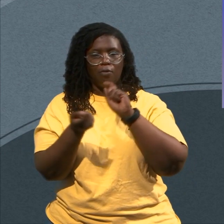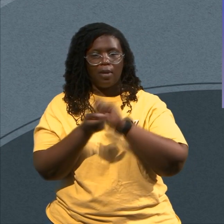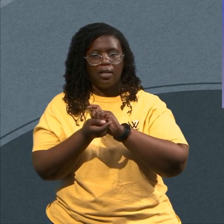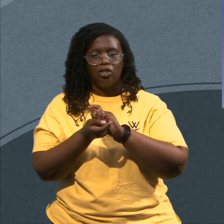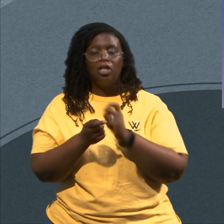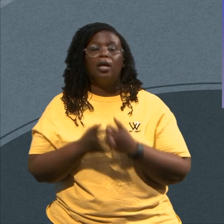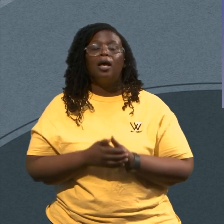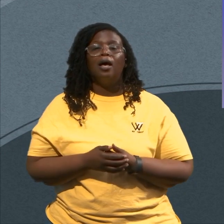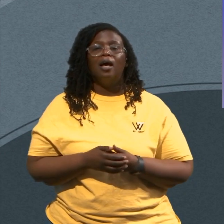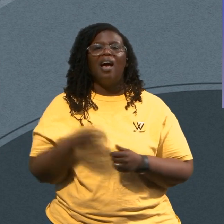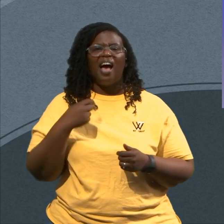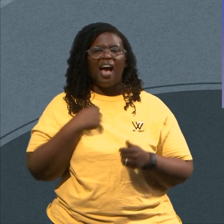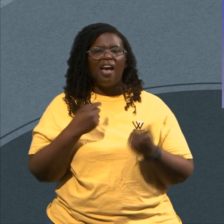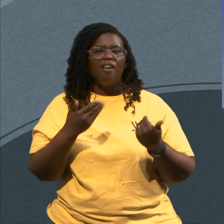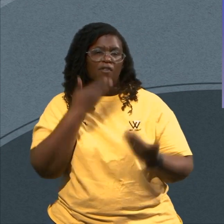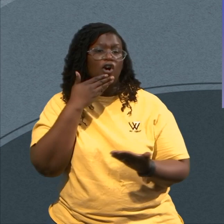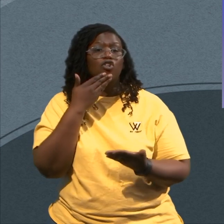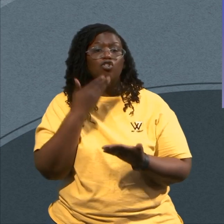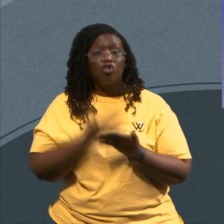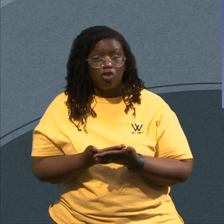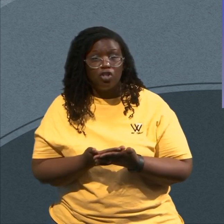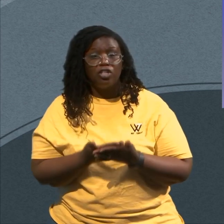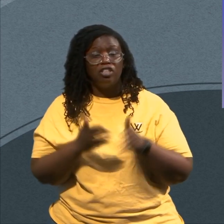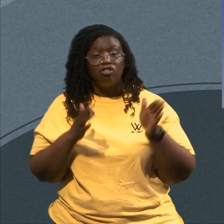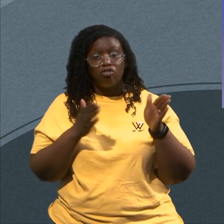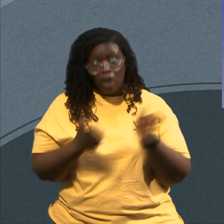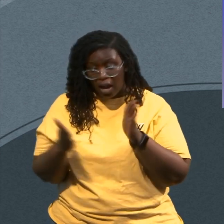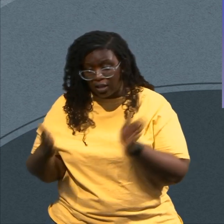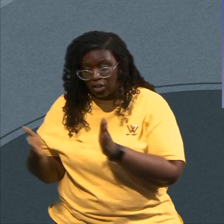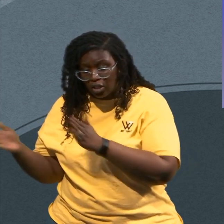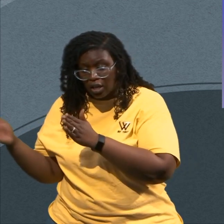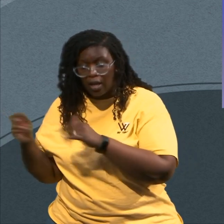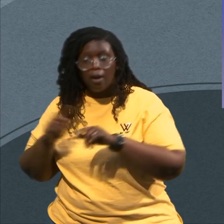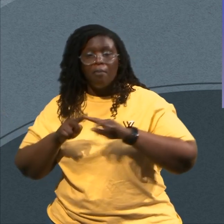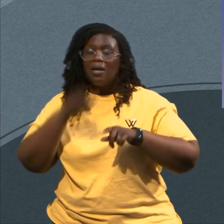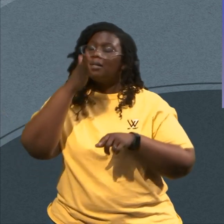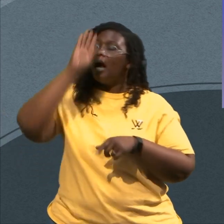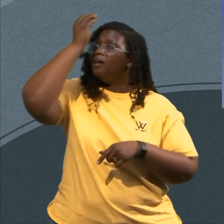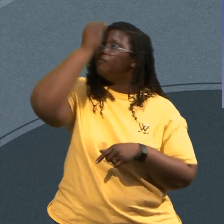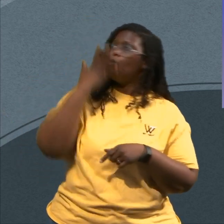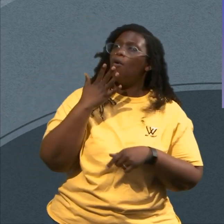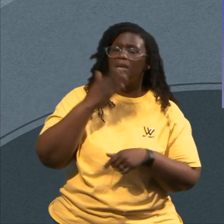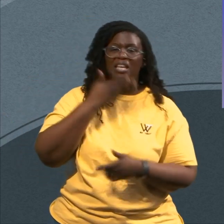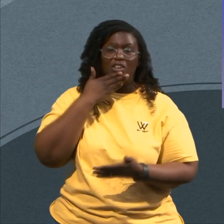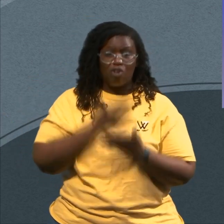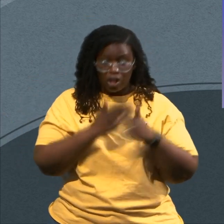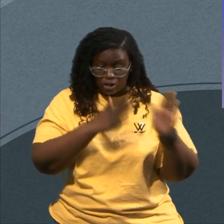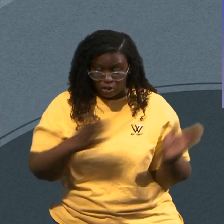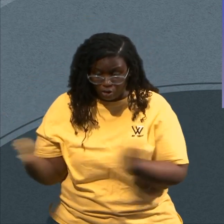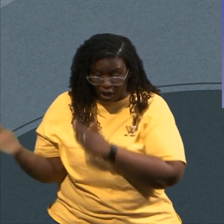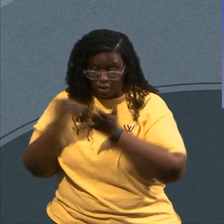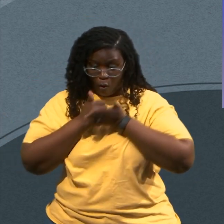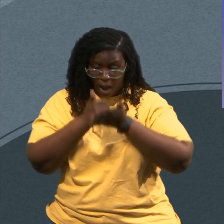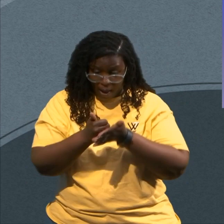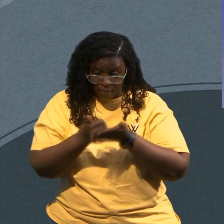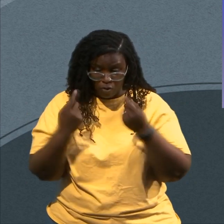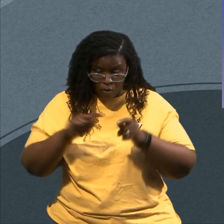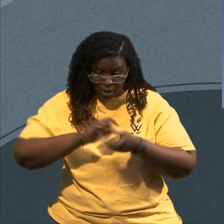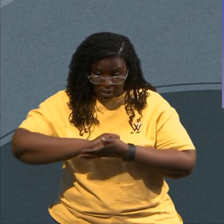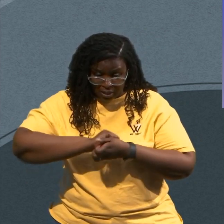God Is Saying What Gonna Get You Through This Season Is Not Good Strategy What's Gonna Get You Through This Season Is Knowing